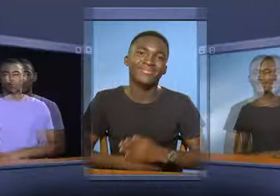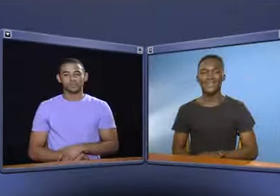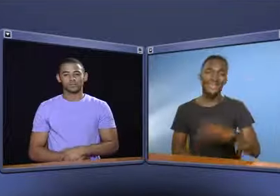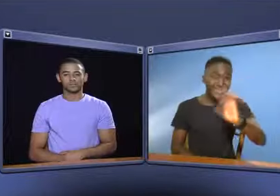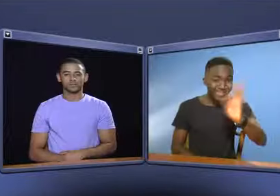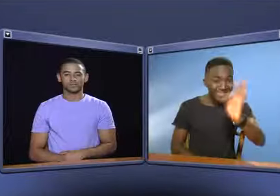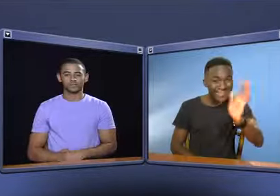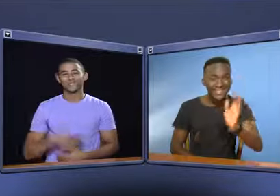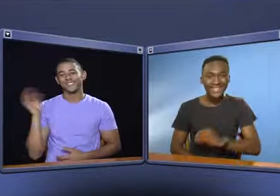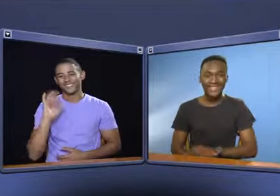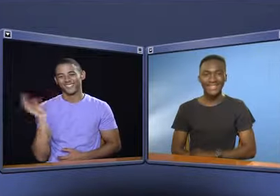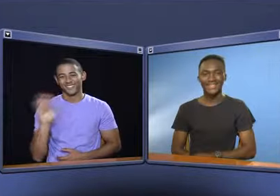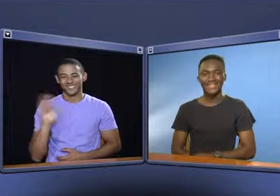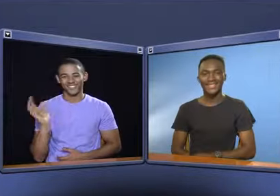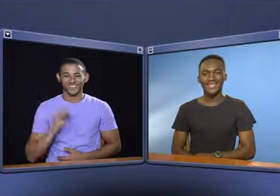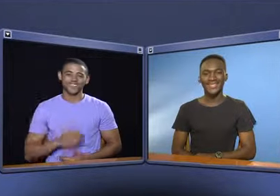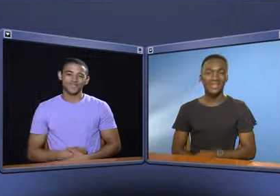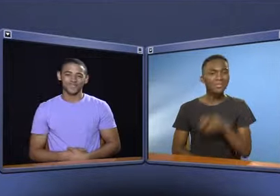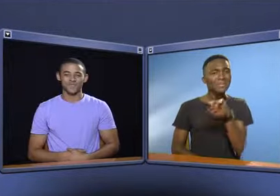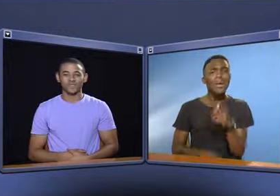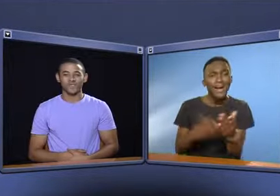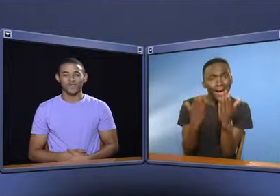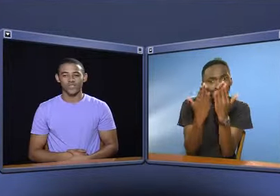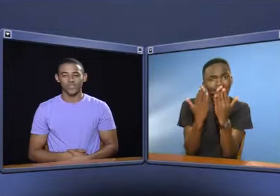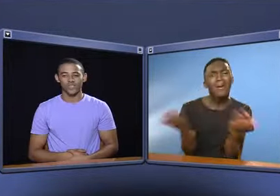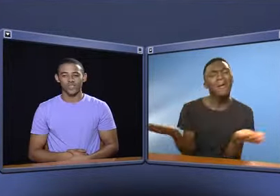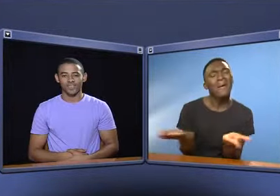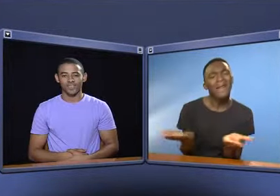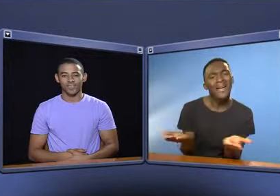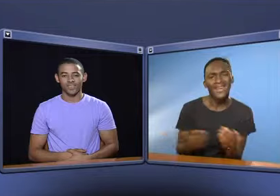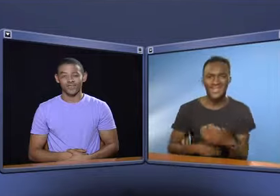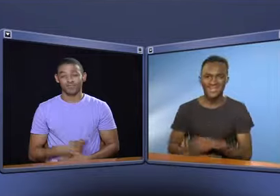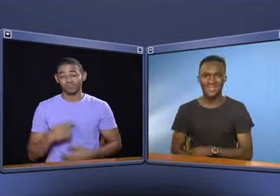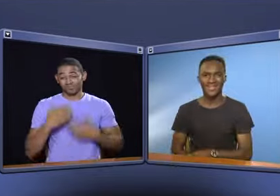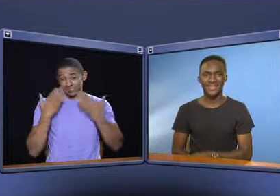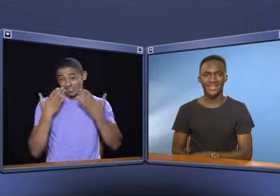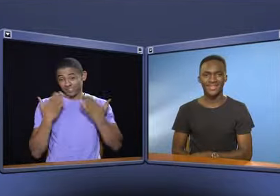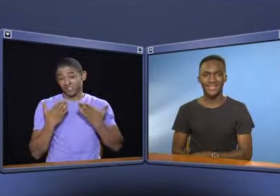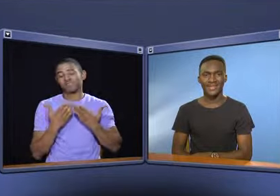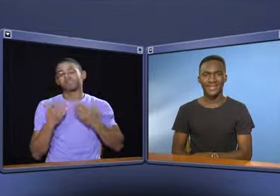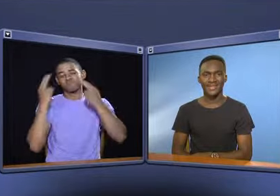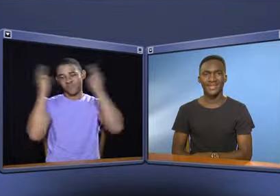Hello! Hello! Where did you study? I studied at Witts University.